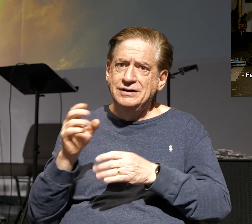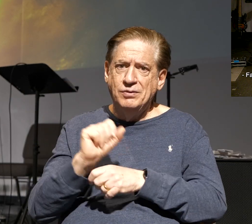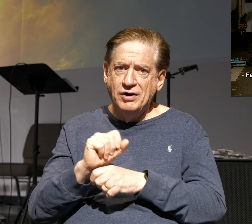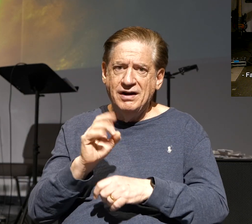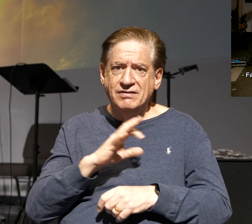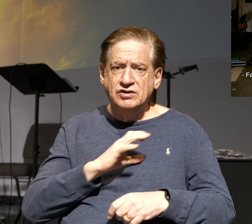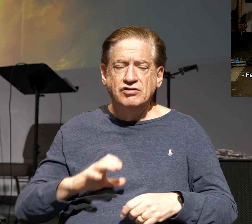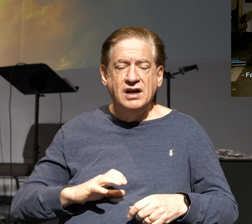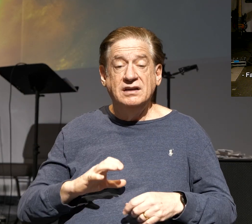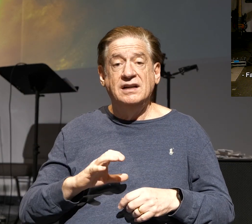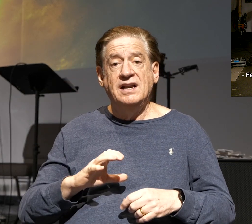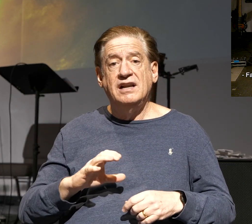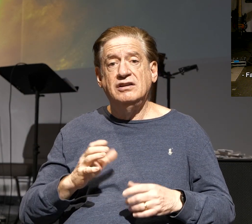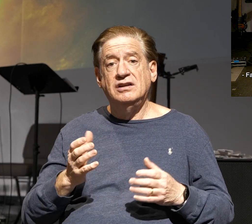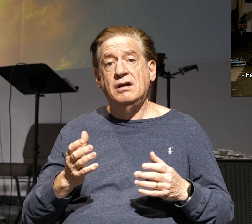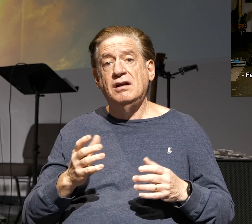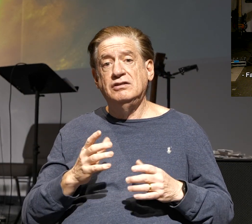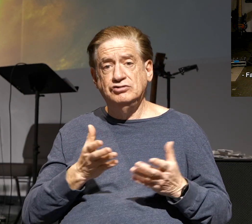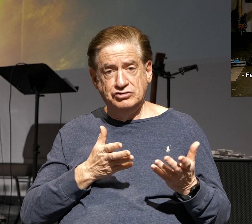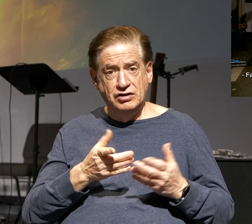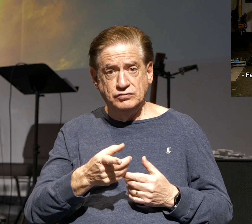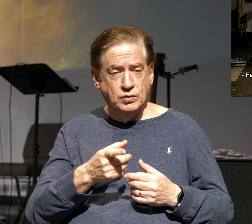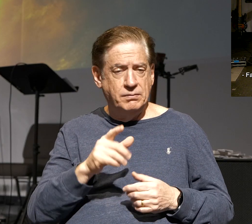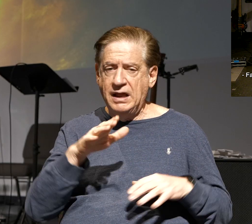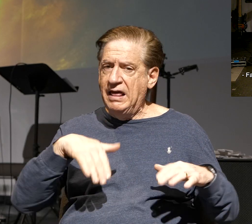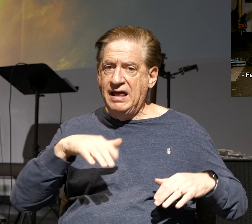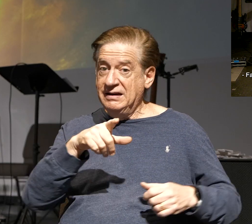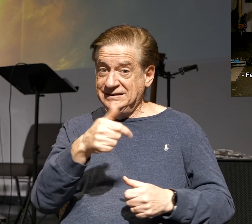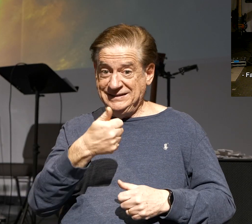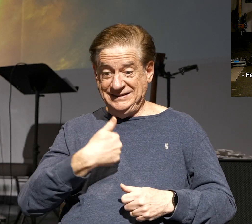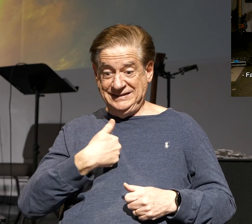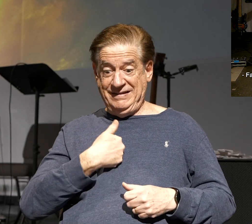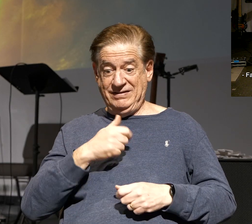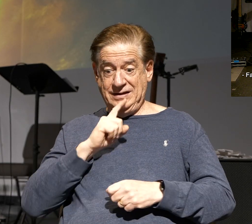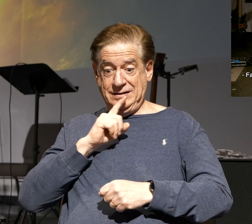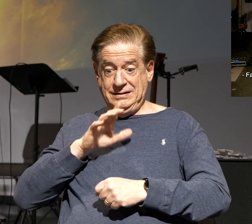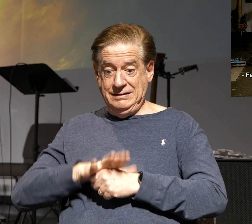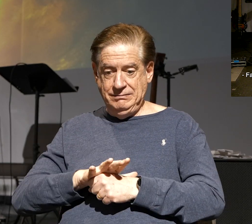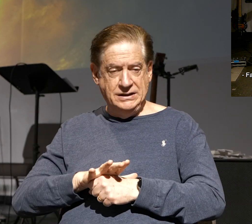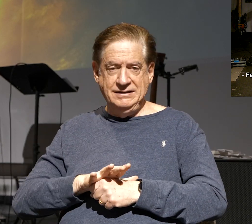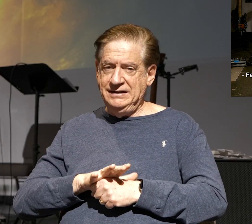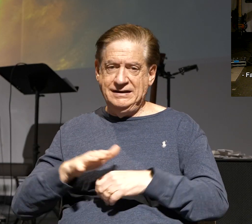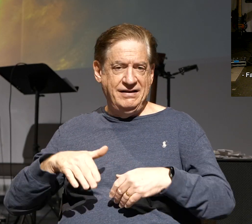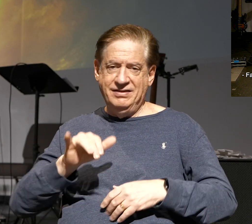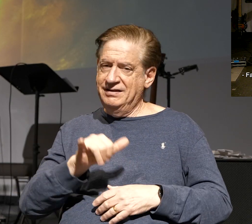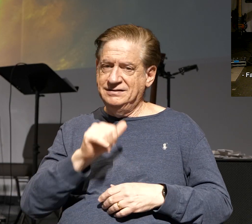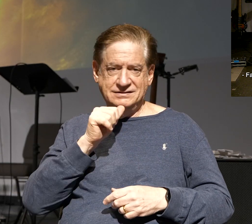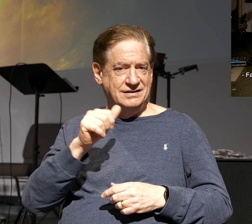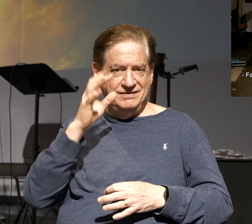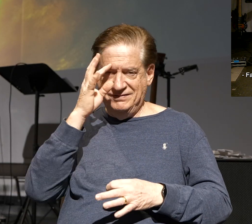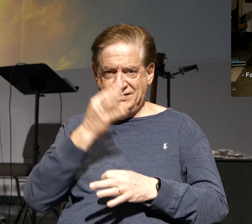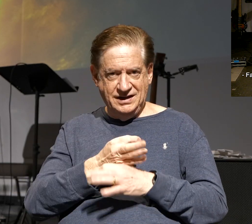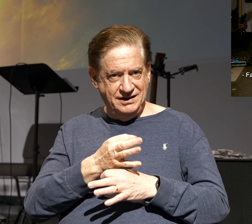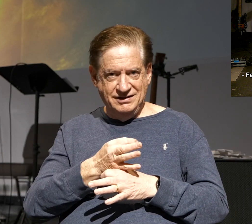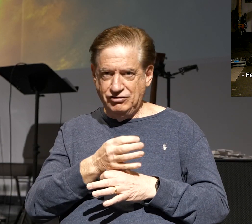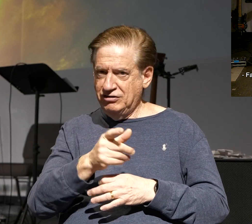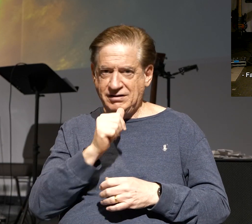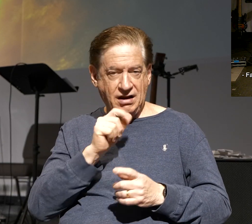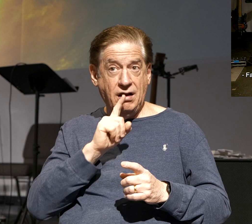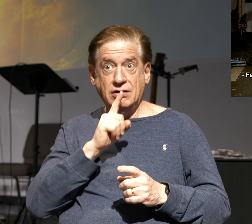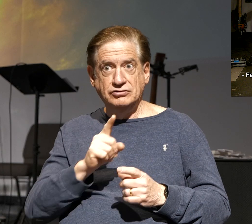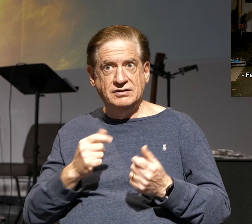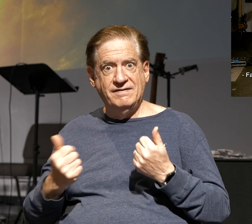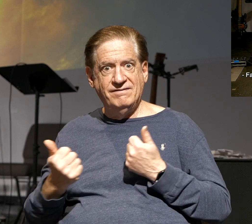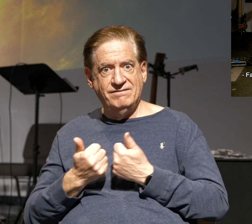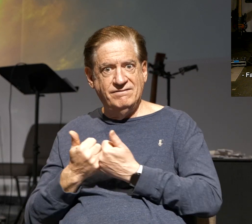and it stirs you, but you haven't made a commitment yet, then you haven't, that's not faith. You're not actually following him. You haven't